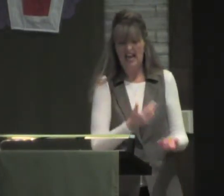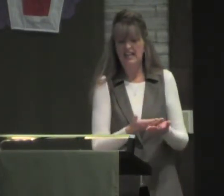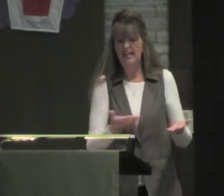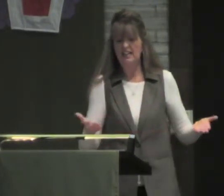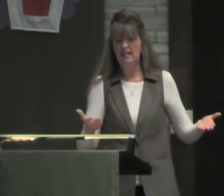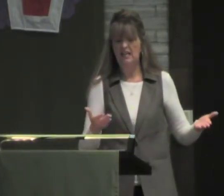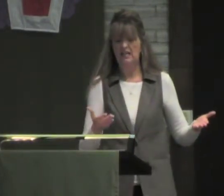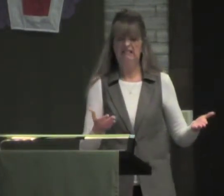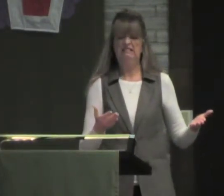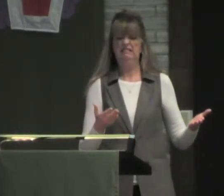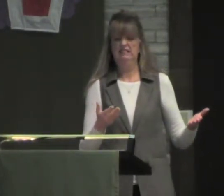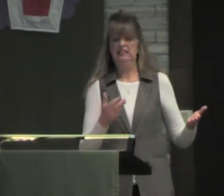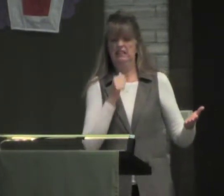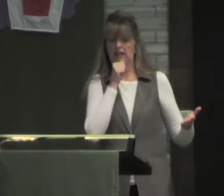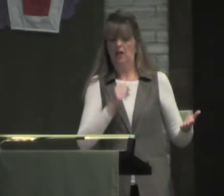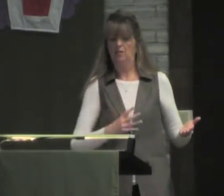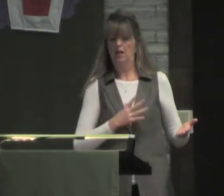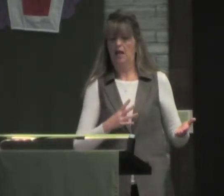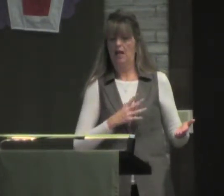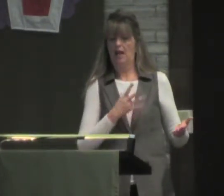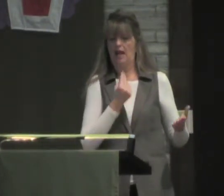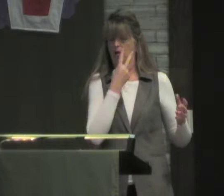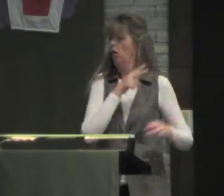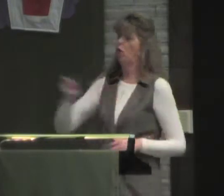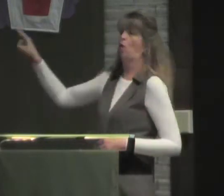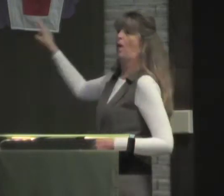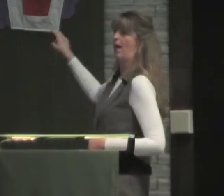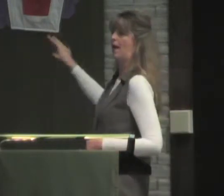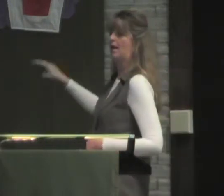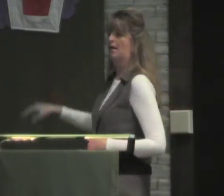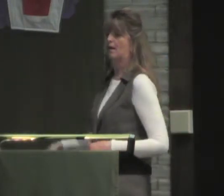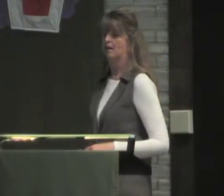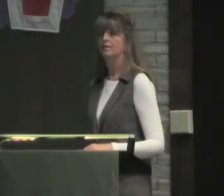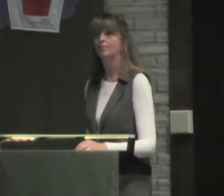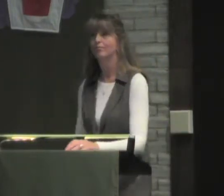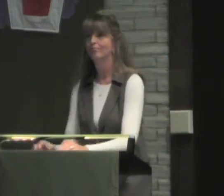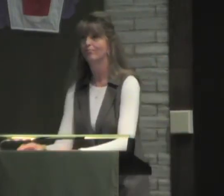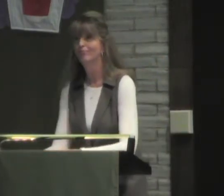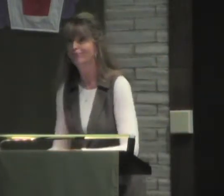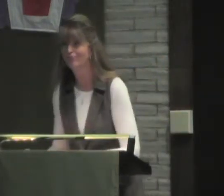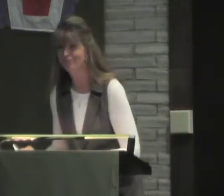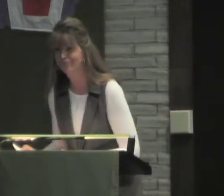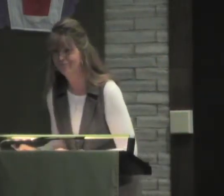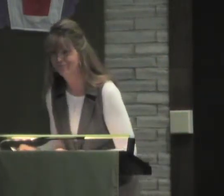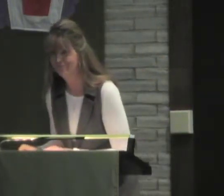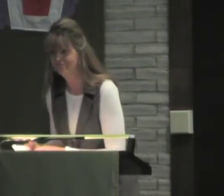see any among you anything indecent and turn away from you.